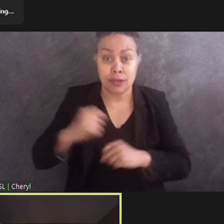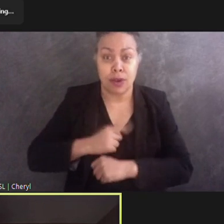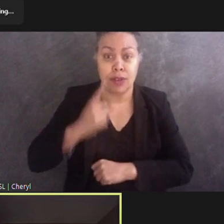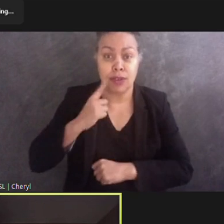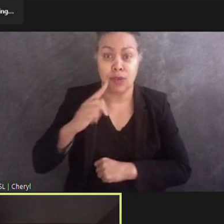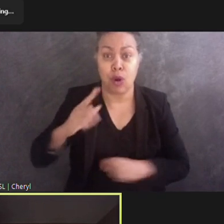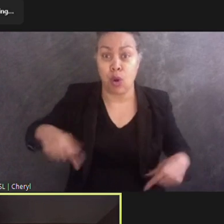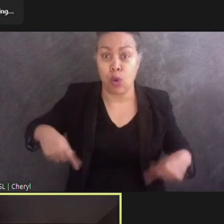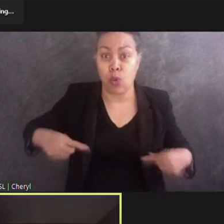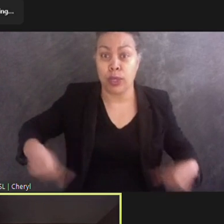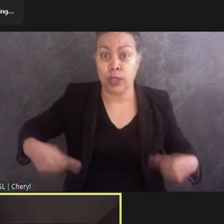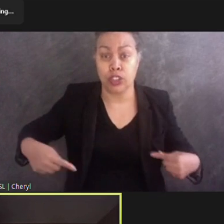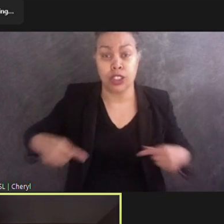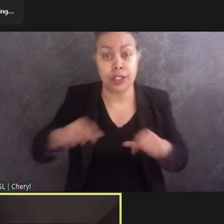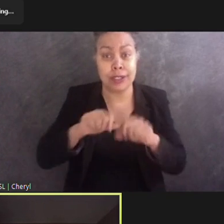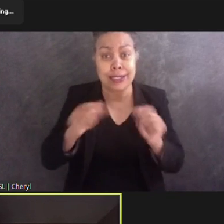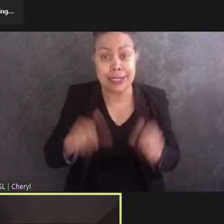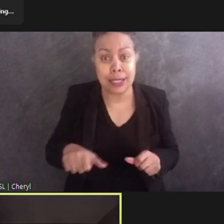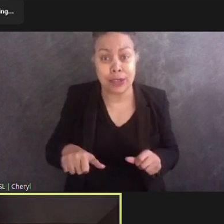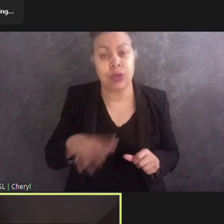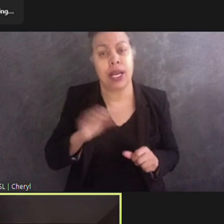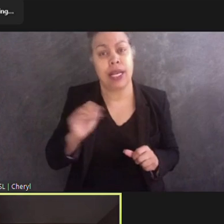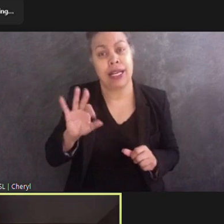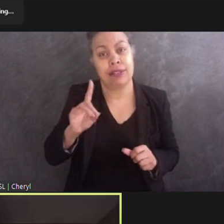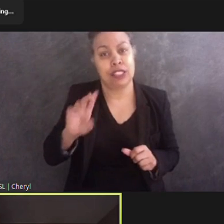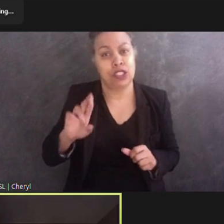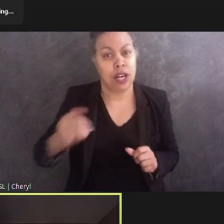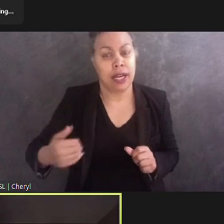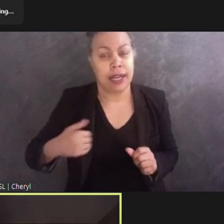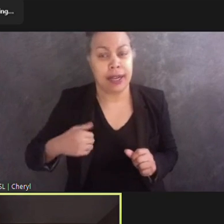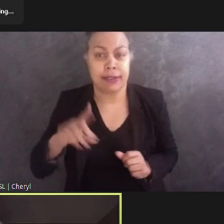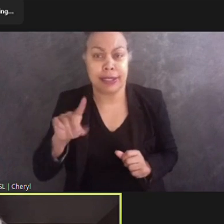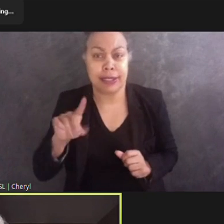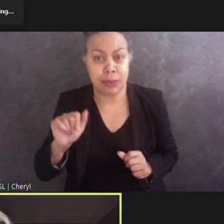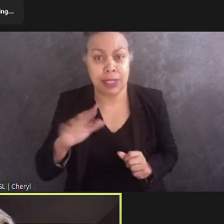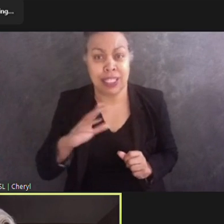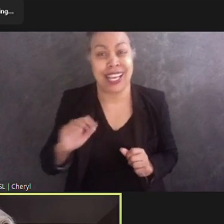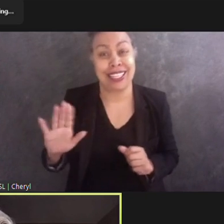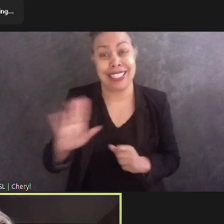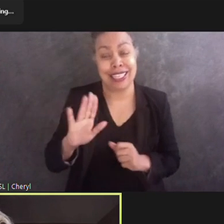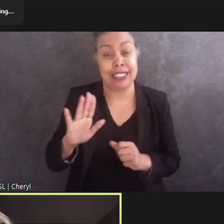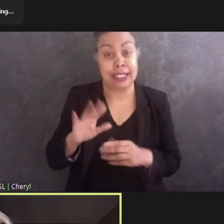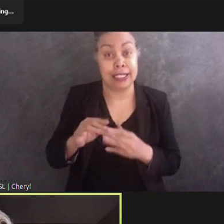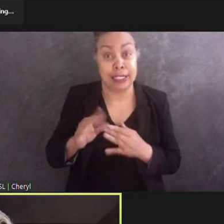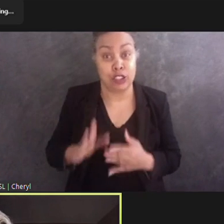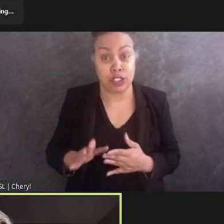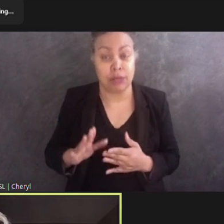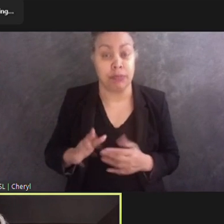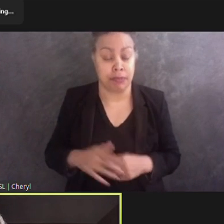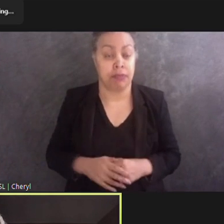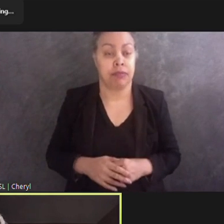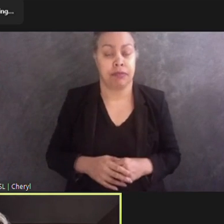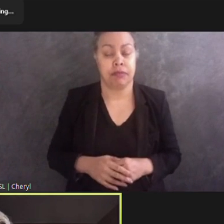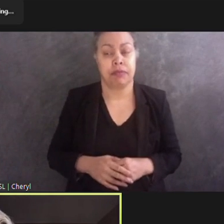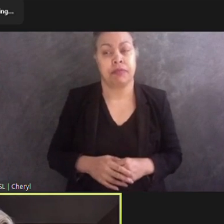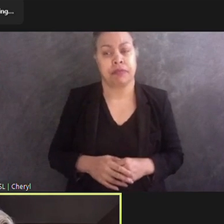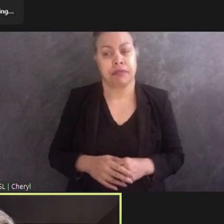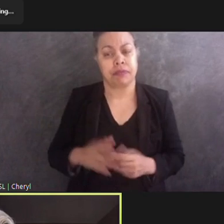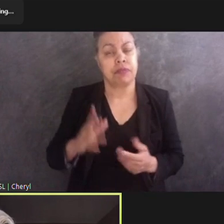disability and its influence on his leadership. As our work develops, we will partner with organizations to